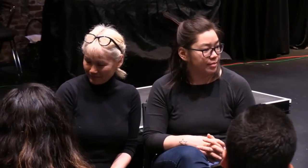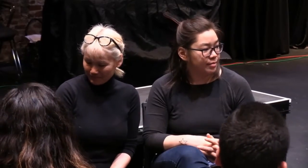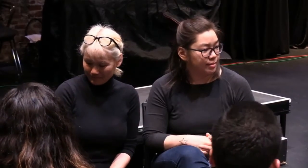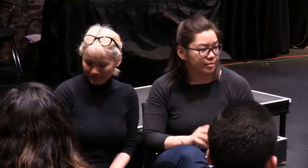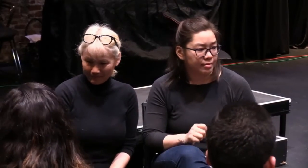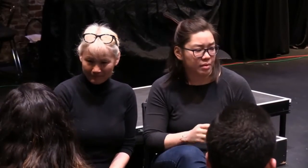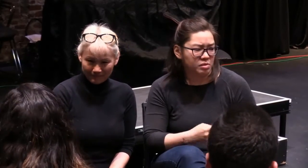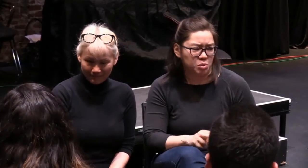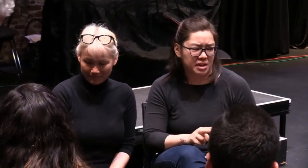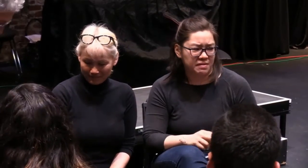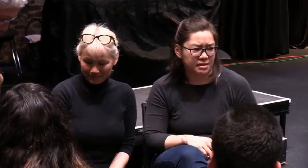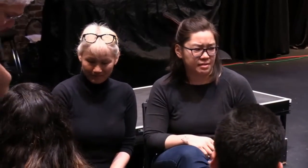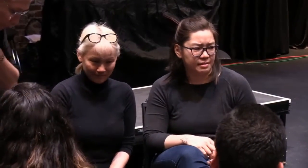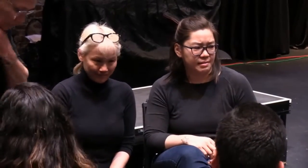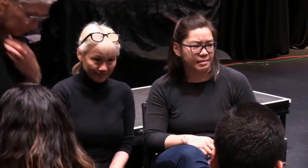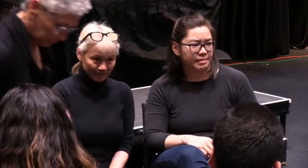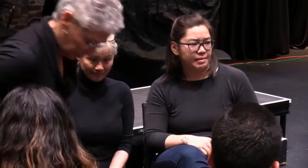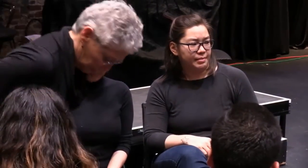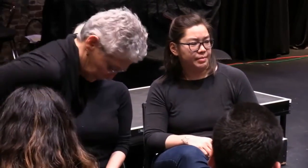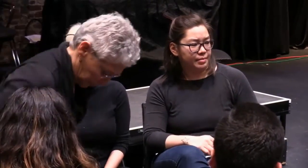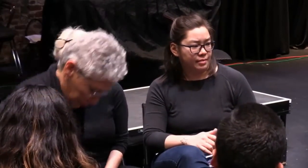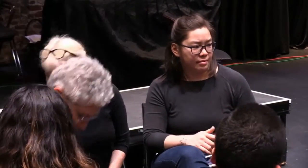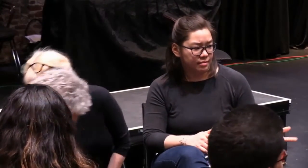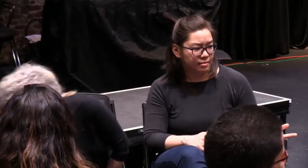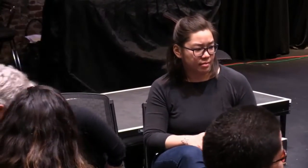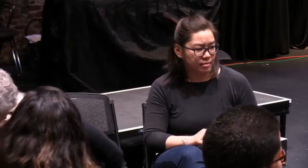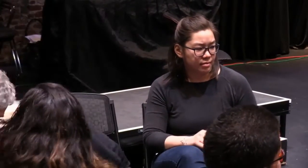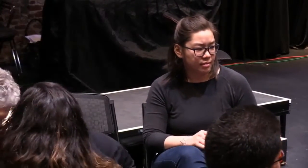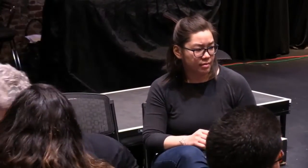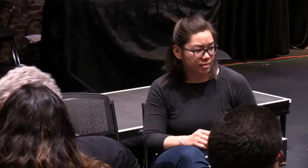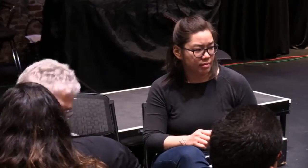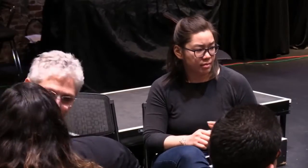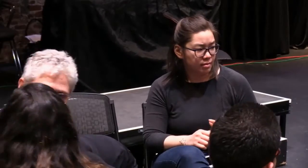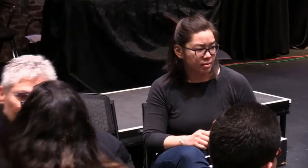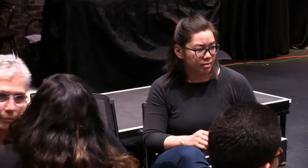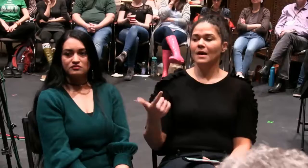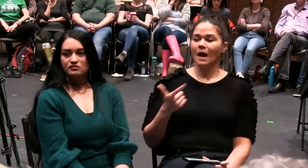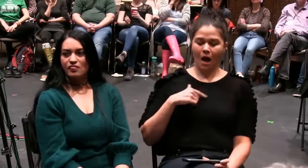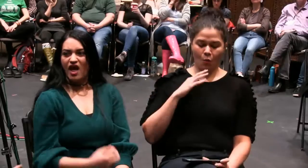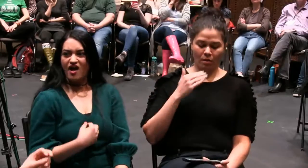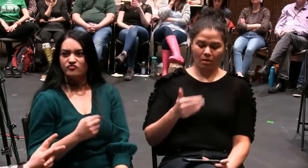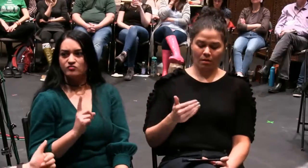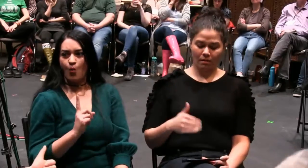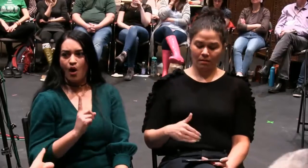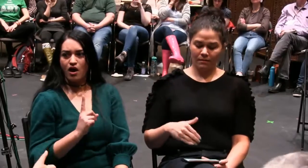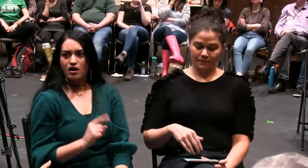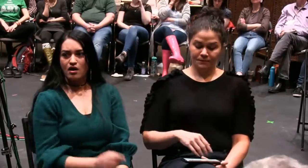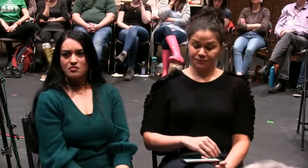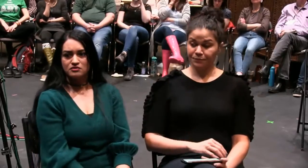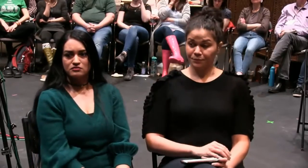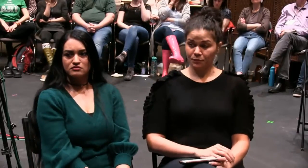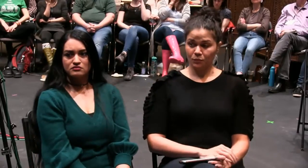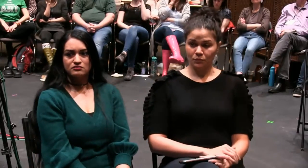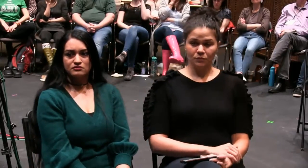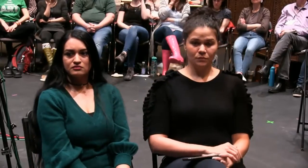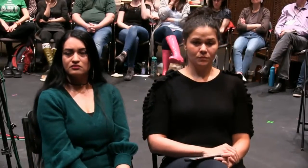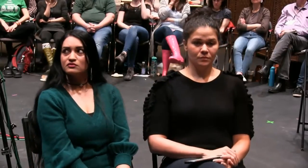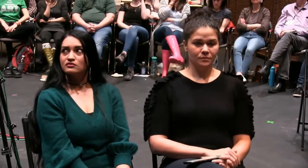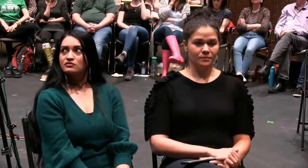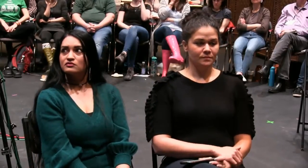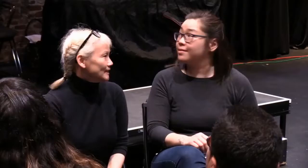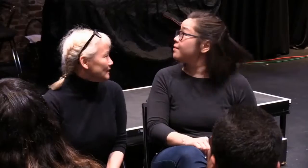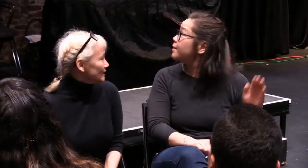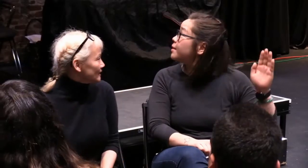moment.